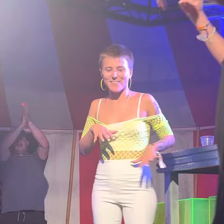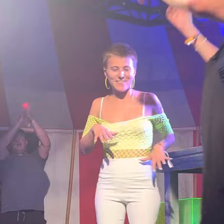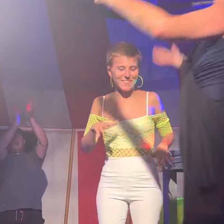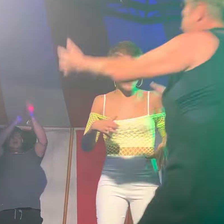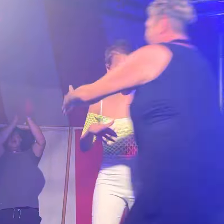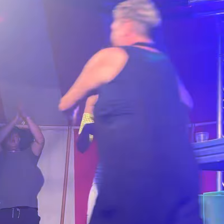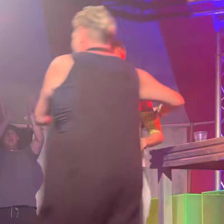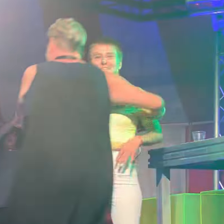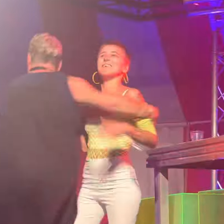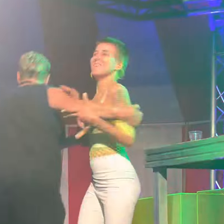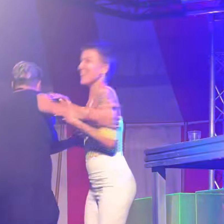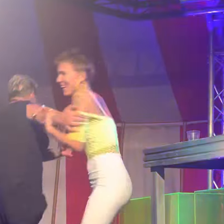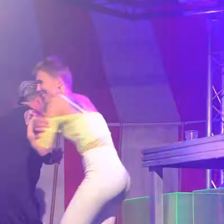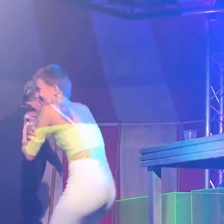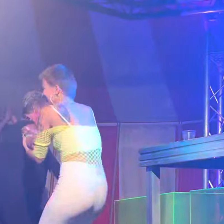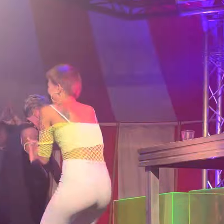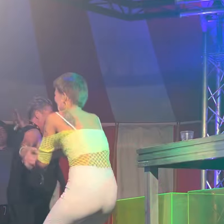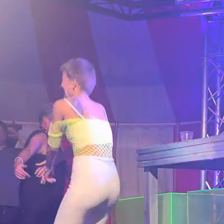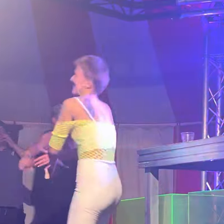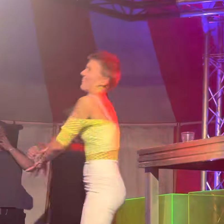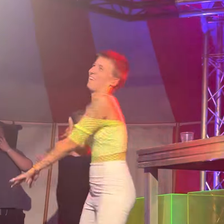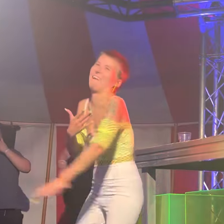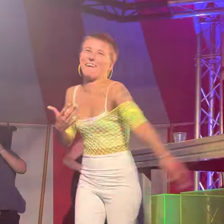All my friends are heathens, take it slow